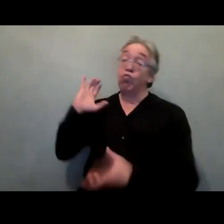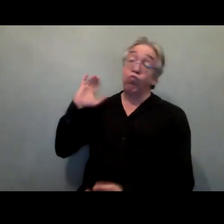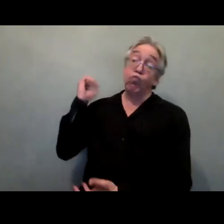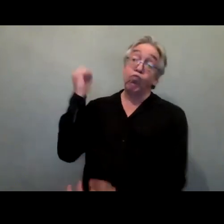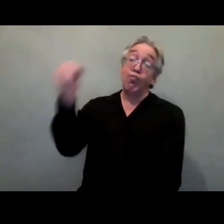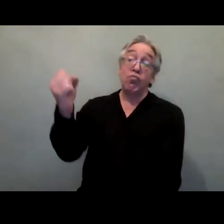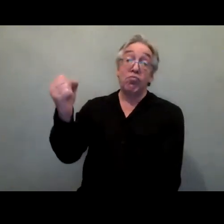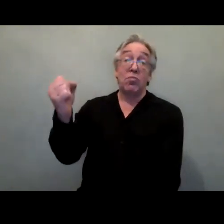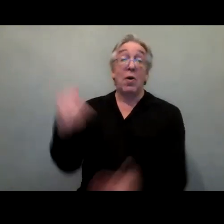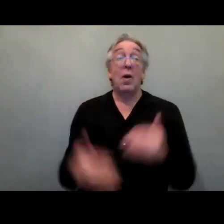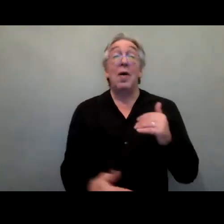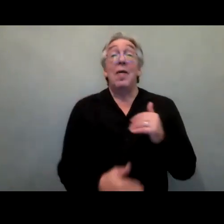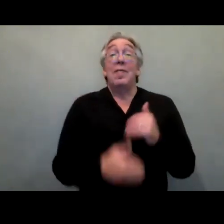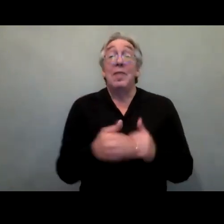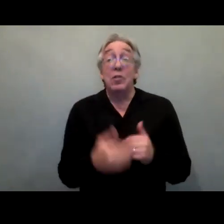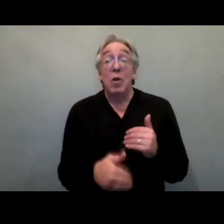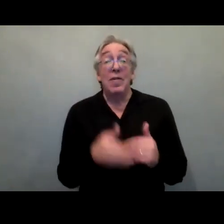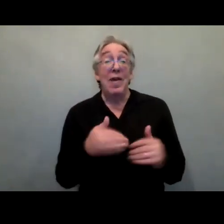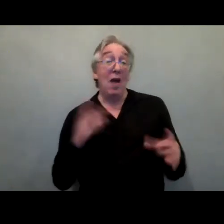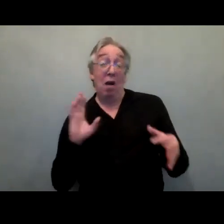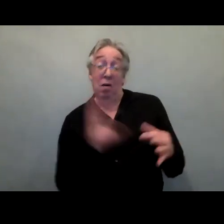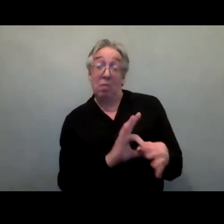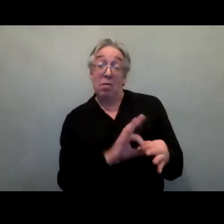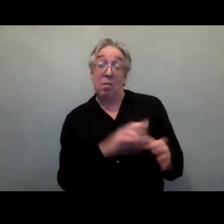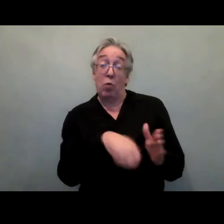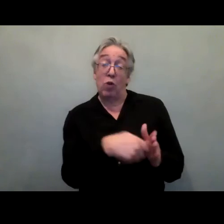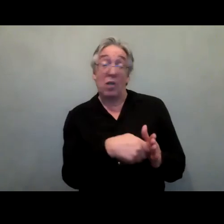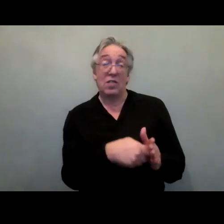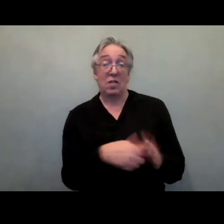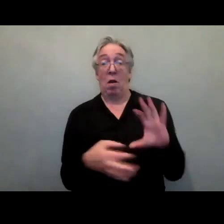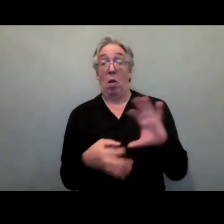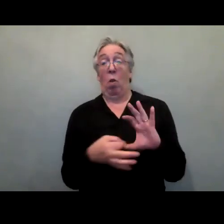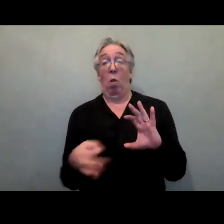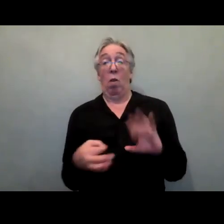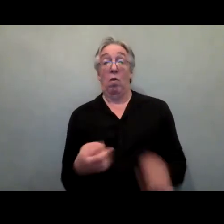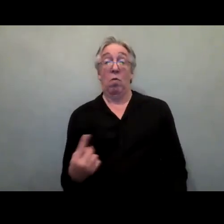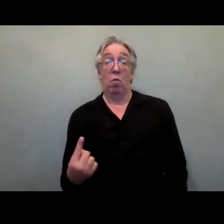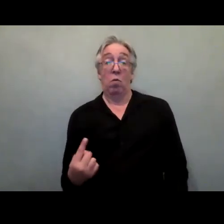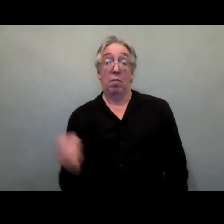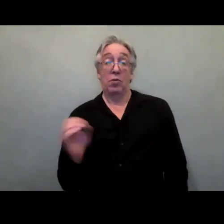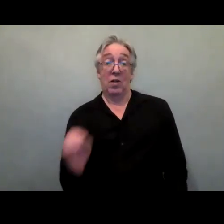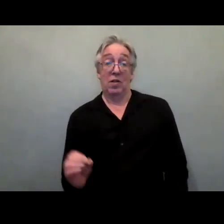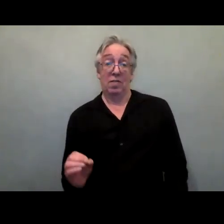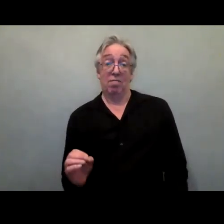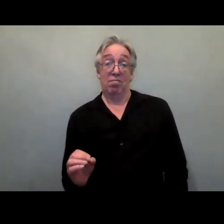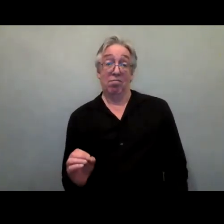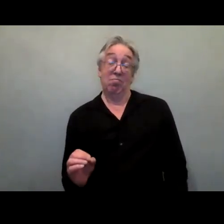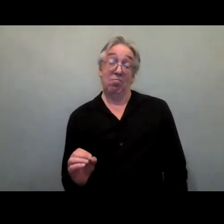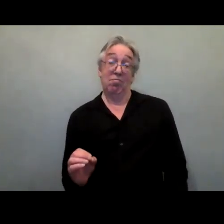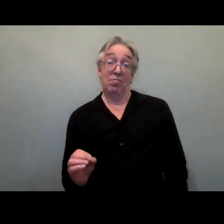a similar exercise done this year by development initiatives, which